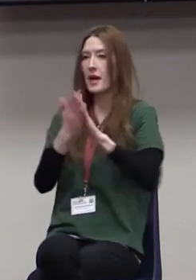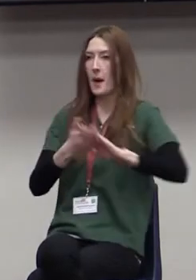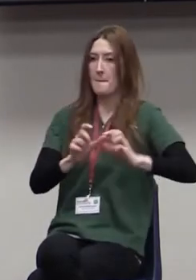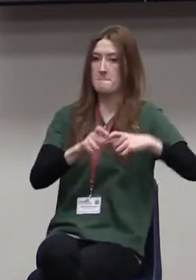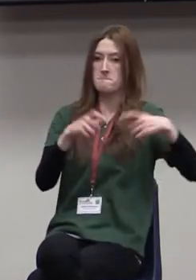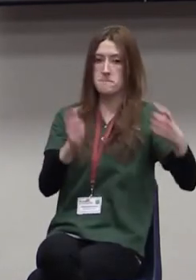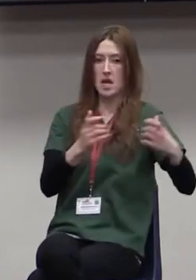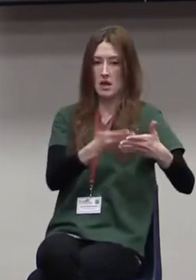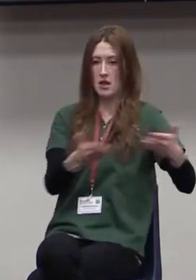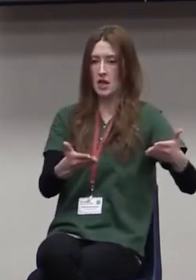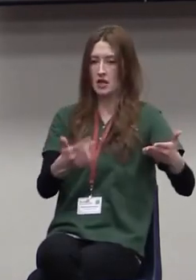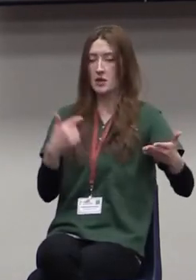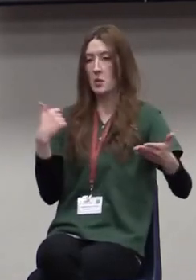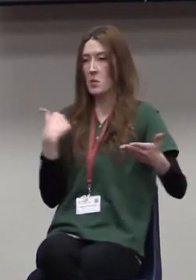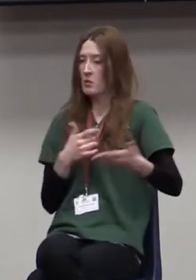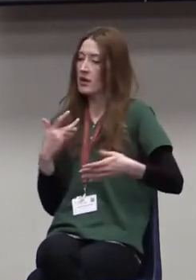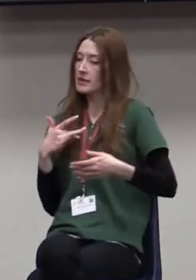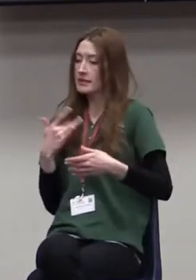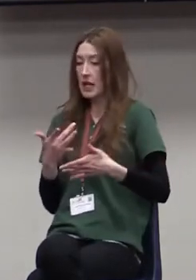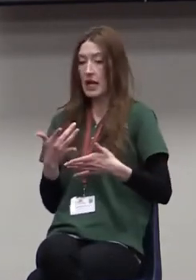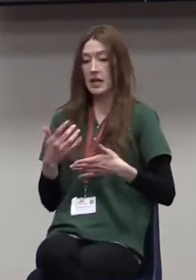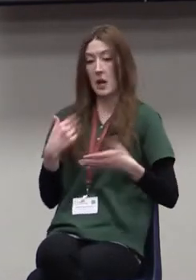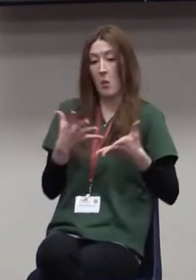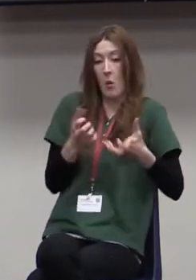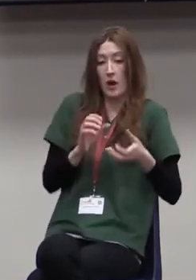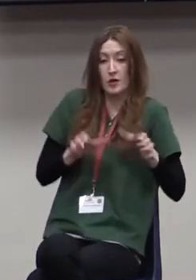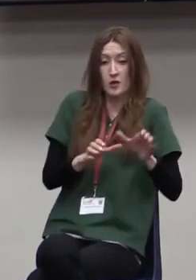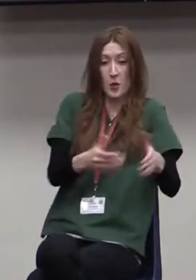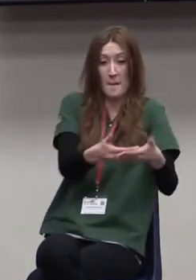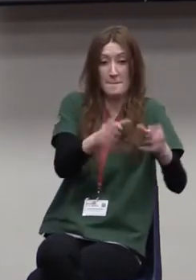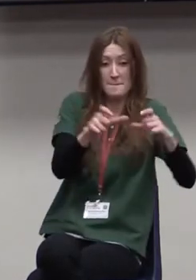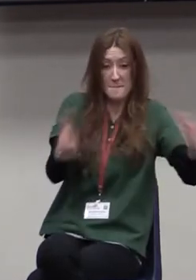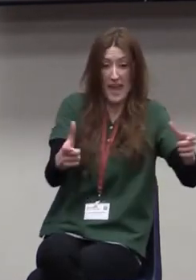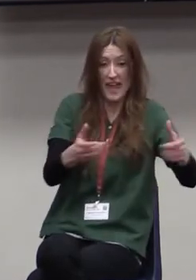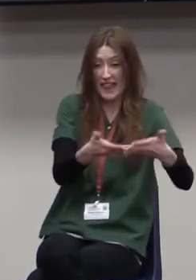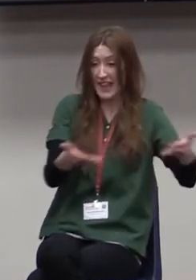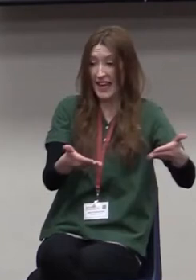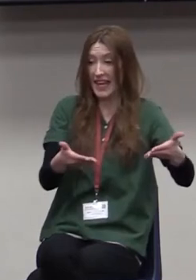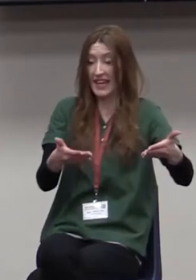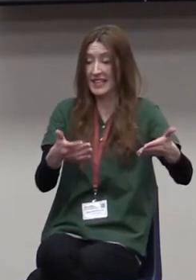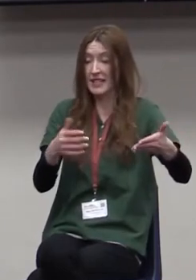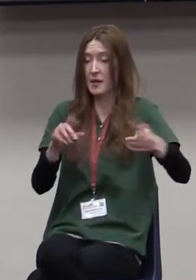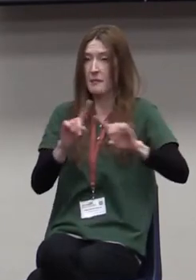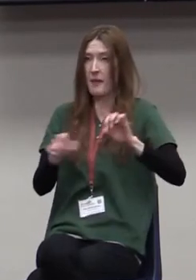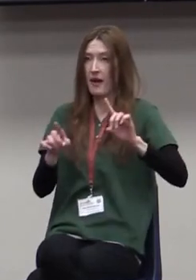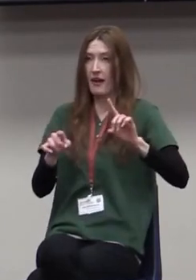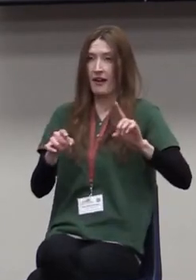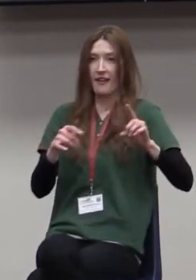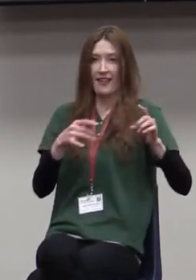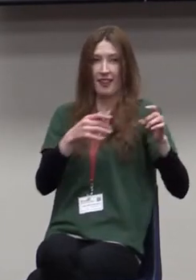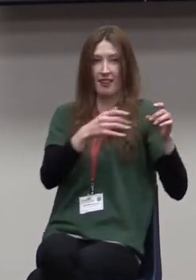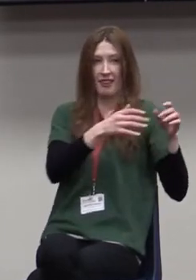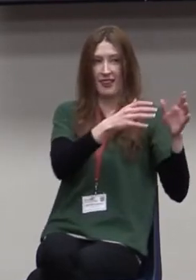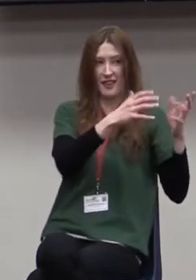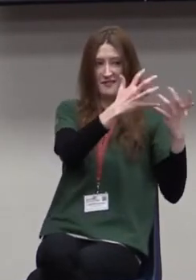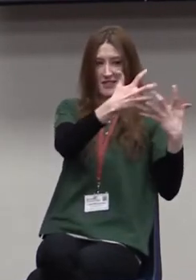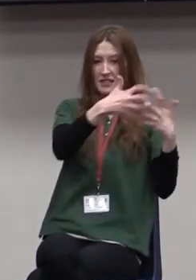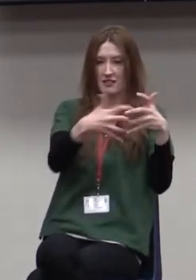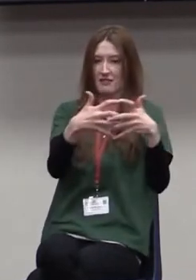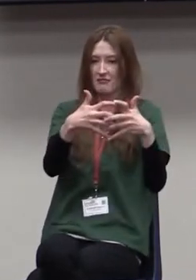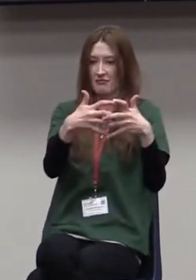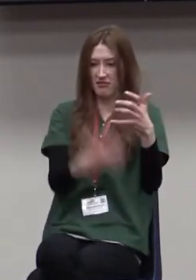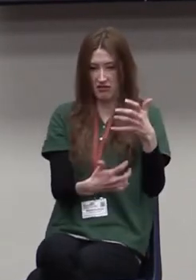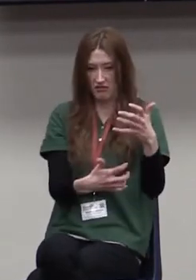tend to want to do is we want to do the big things. And then when everything doesn't come together to carry out this big thing, then we kind of give up on everything.